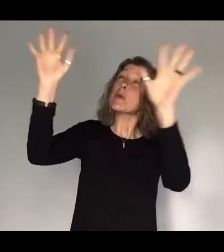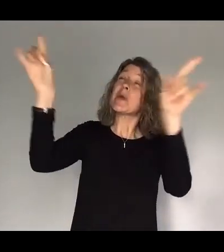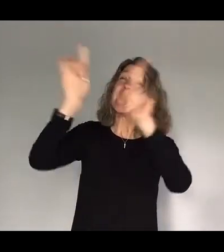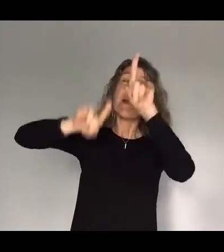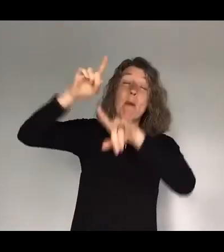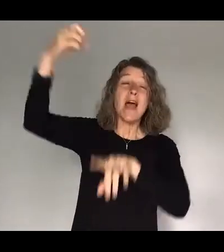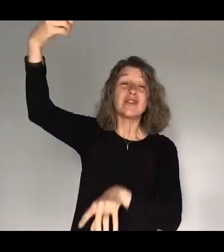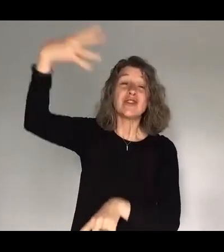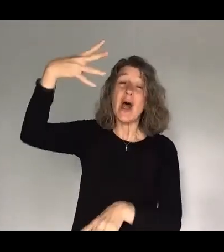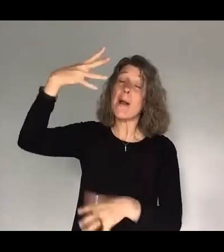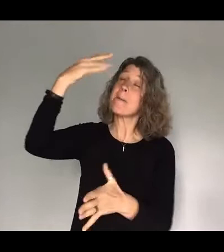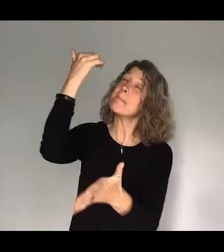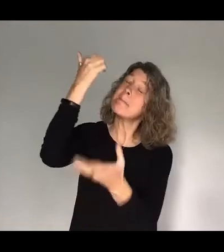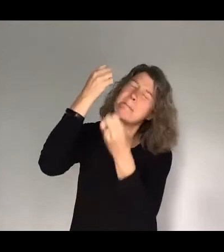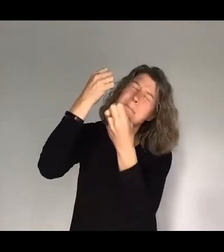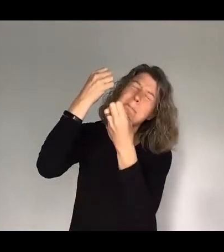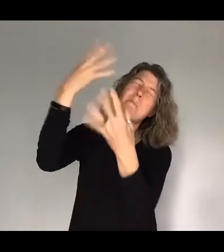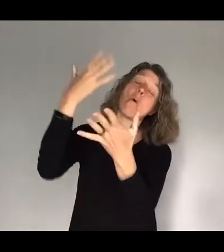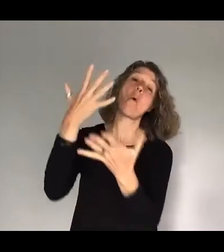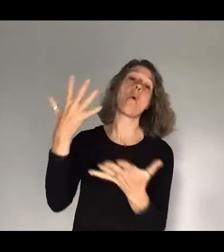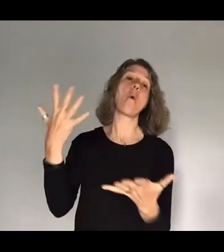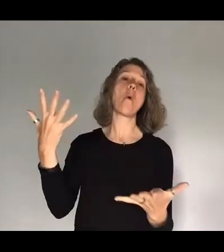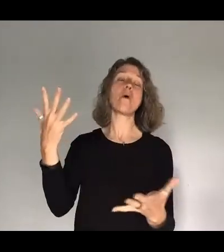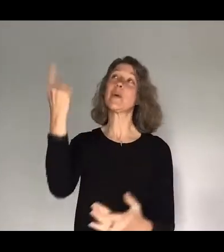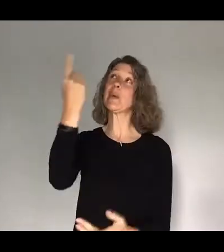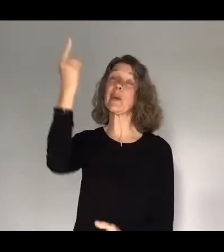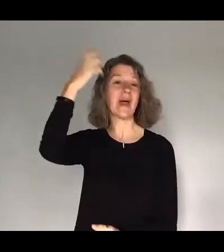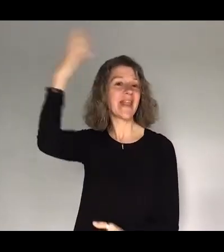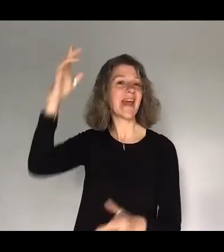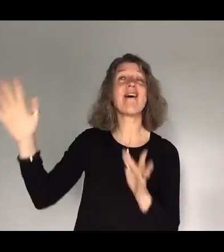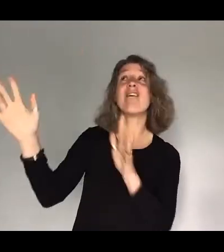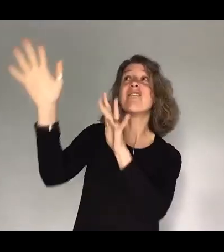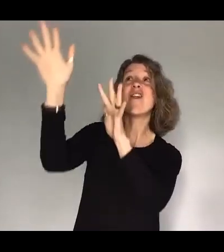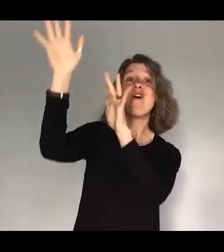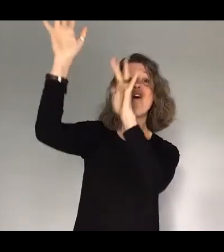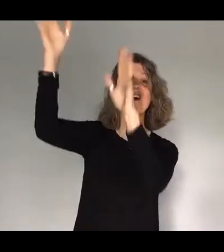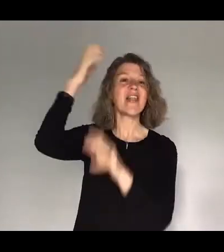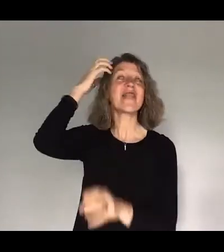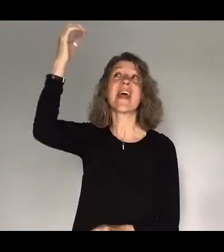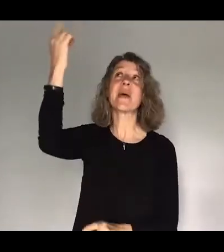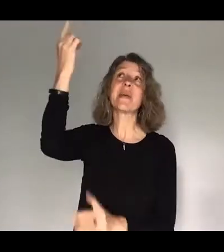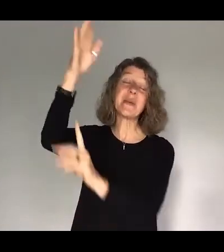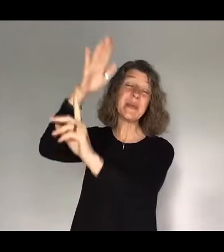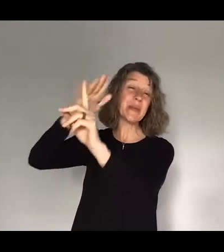of its brilliance. The King of glory, the King above all kings.